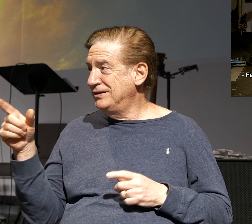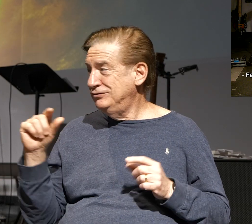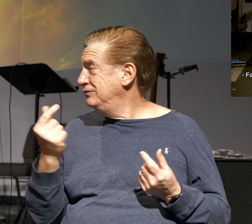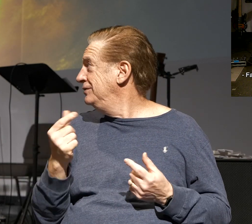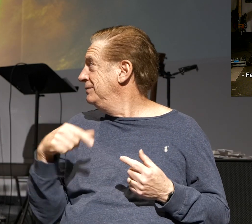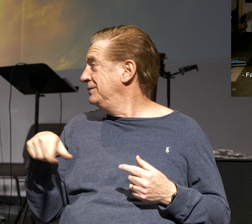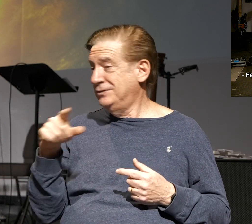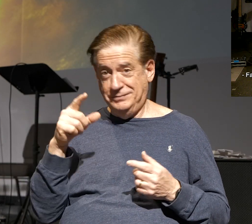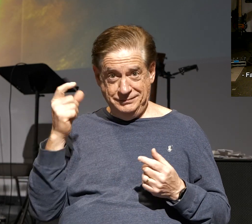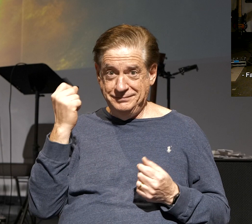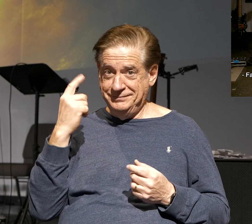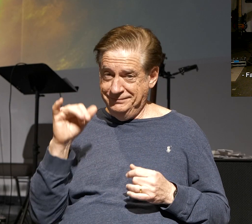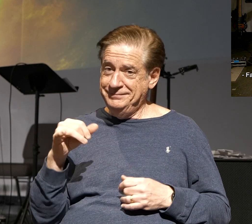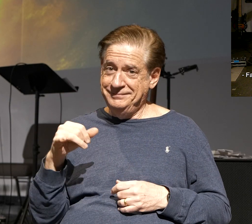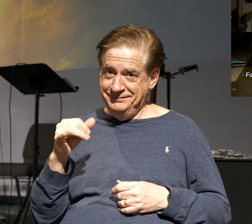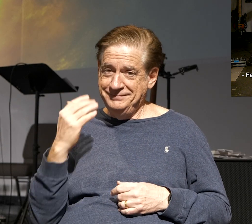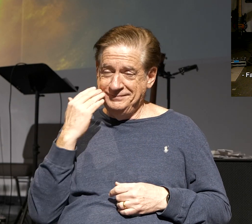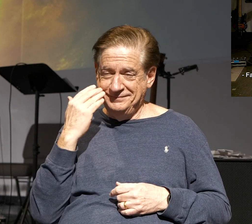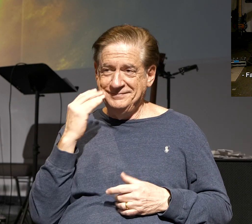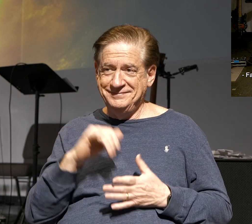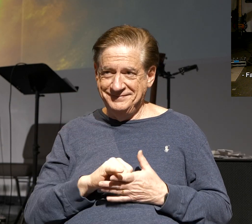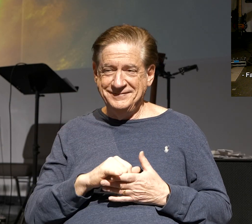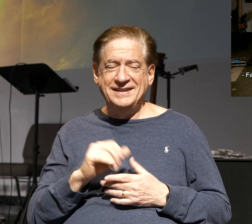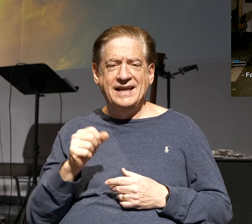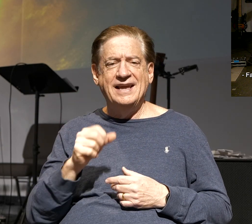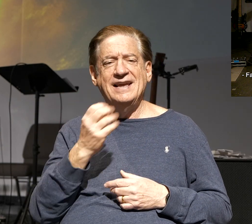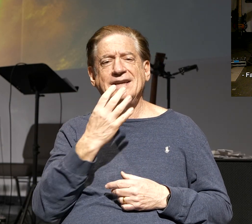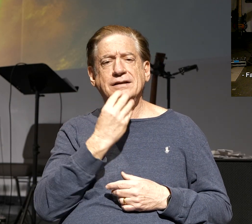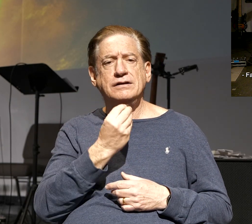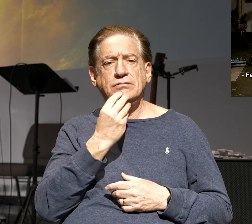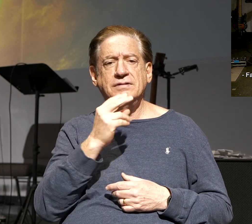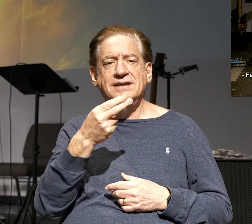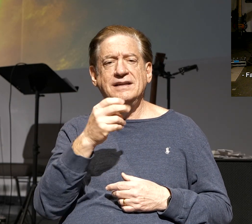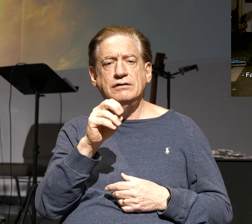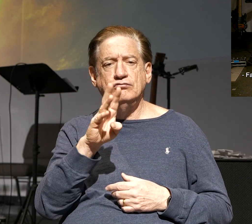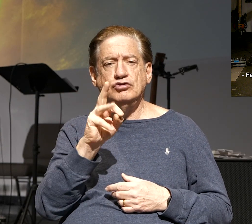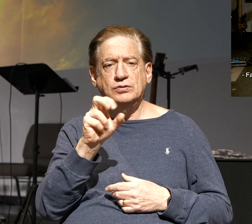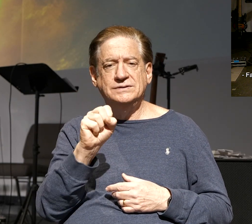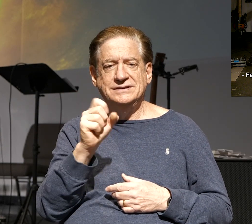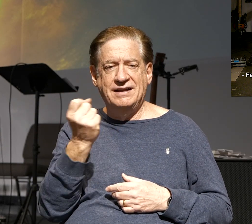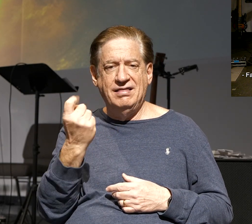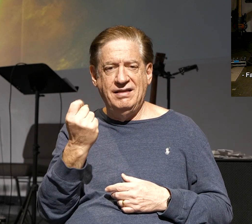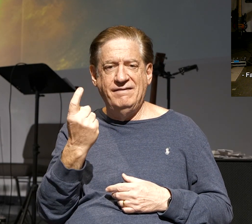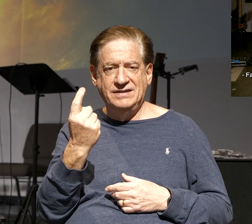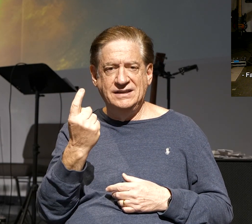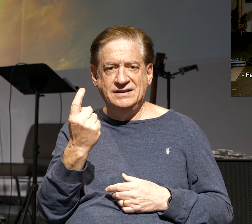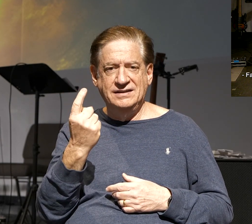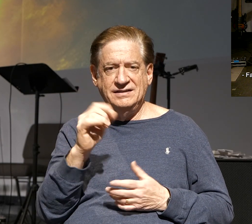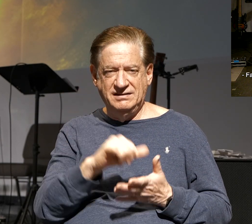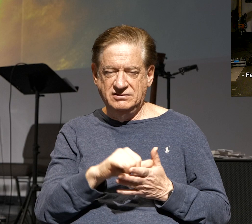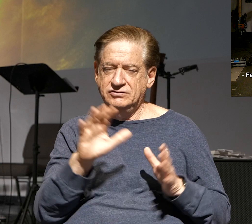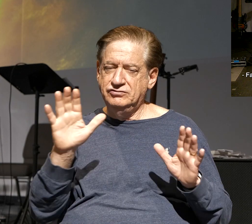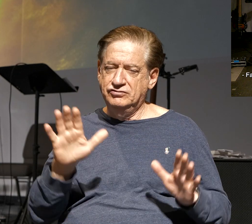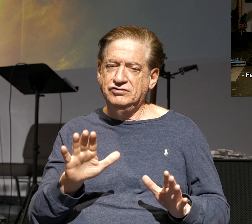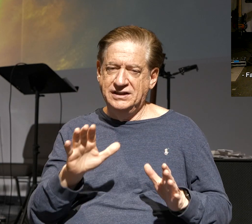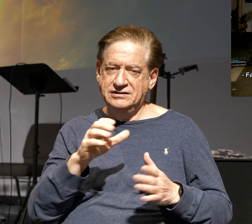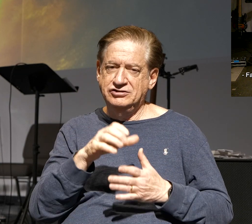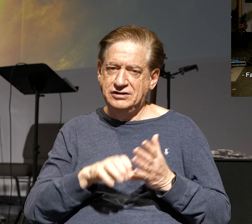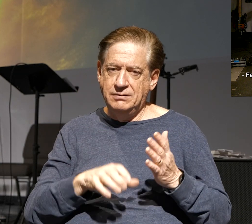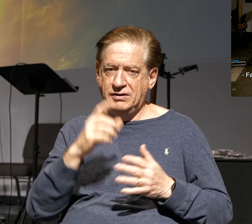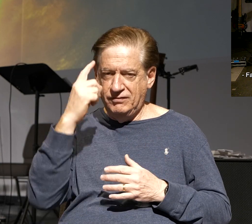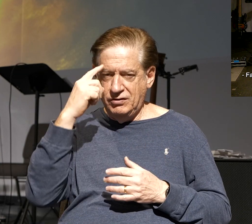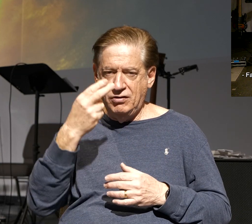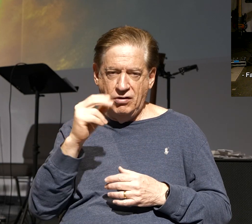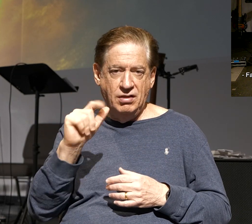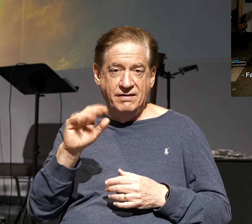group? You guys were on that too? You guys were all over that? Okay. Hebrews 11, great, great chapter. It's the hall of faith. So faith development